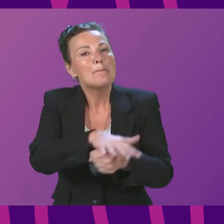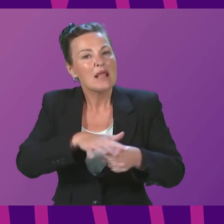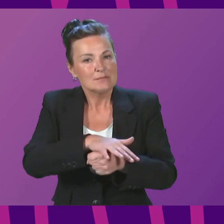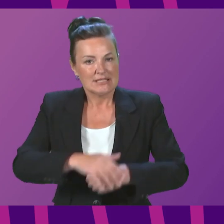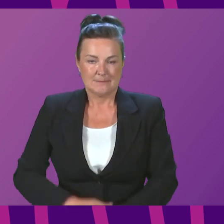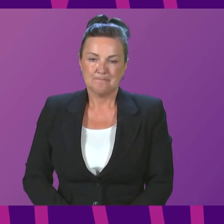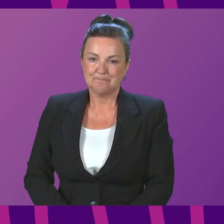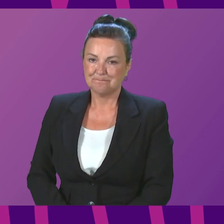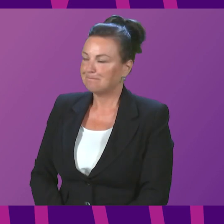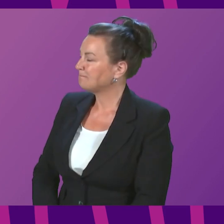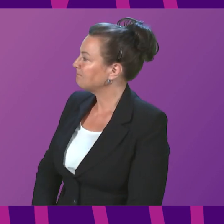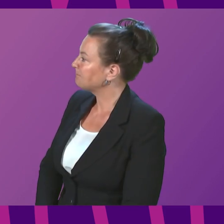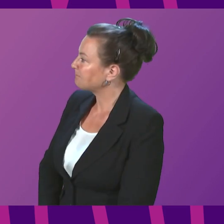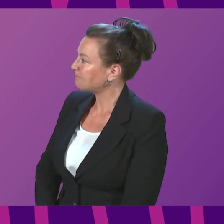Chowdhury.